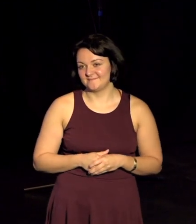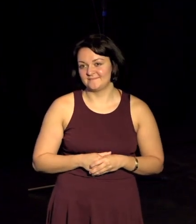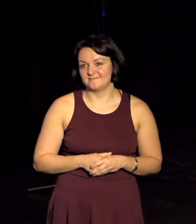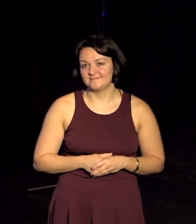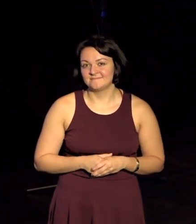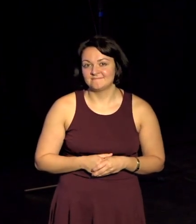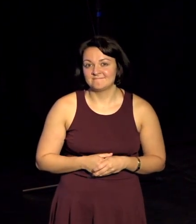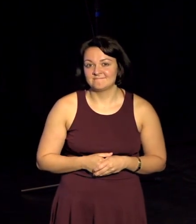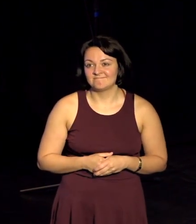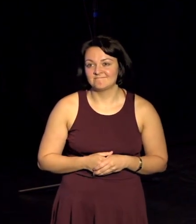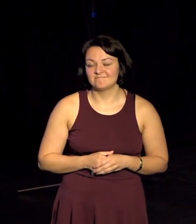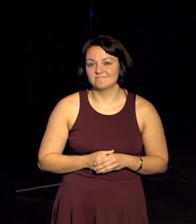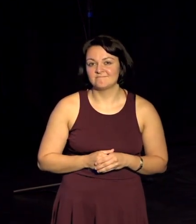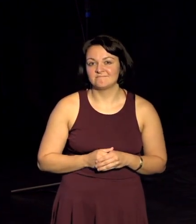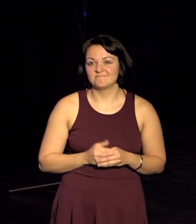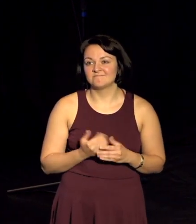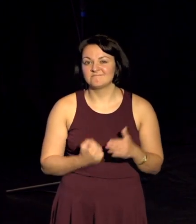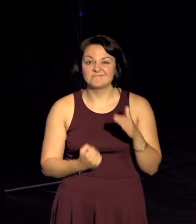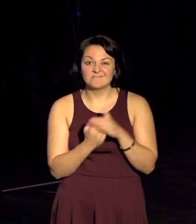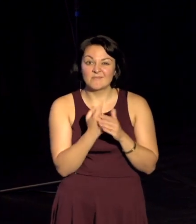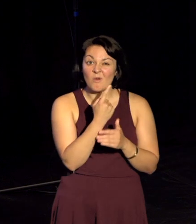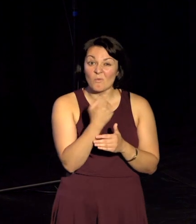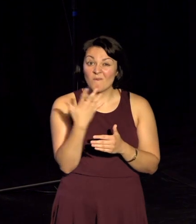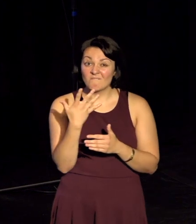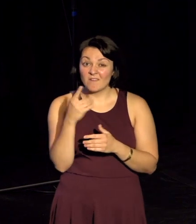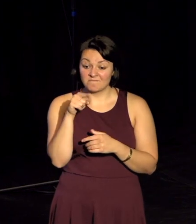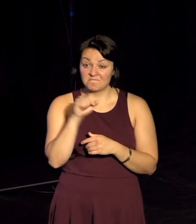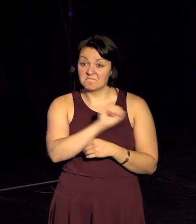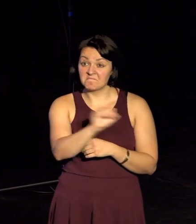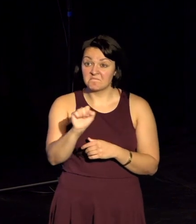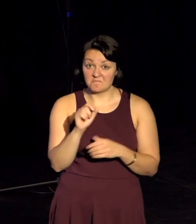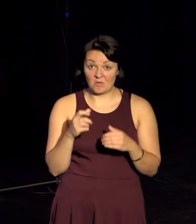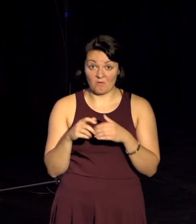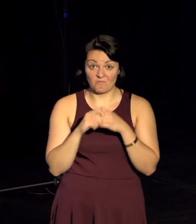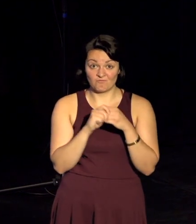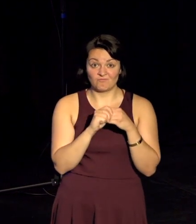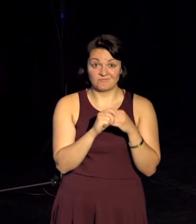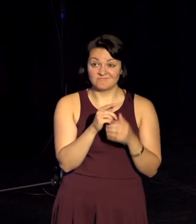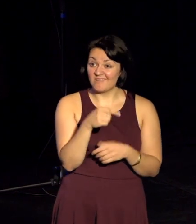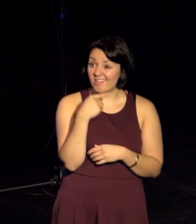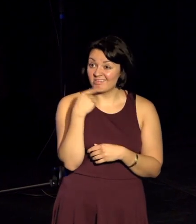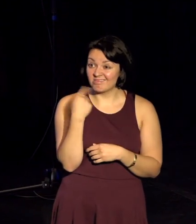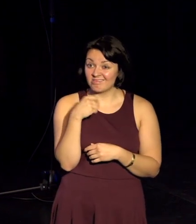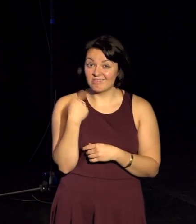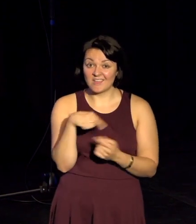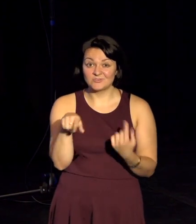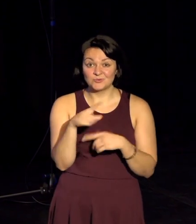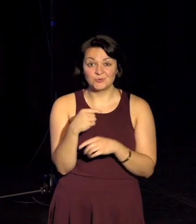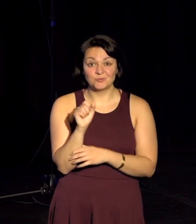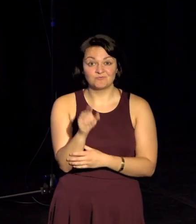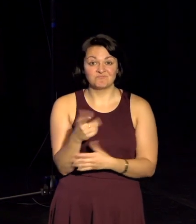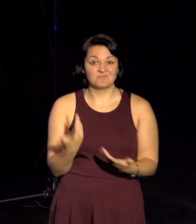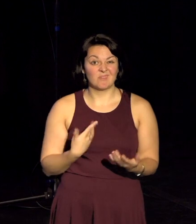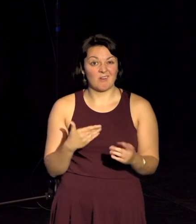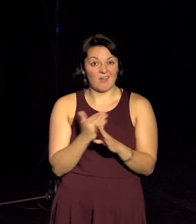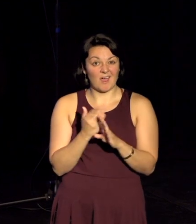So up to one-fifth of your friends are lying to you. Or hiding something